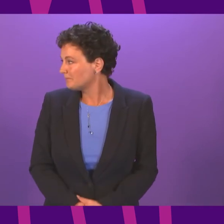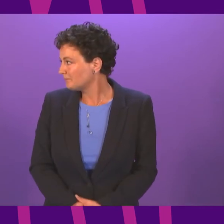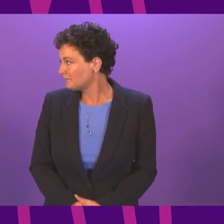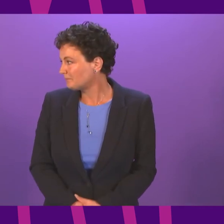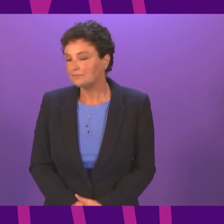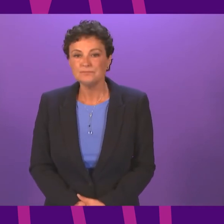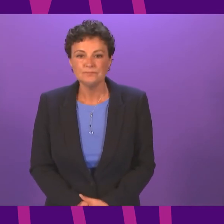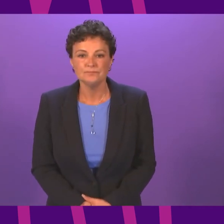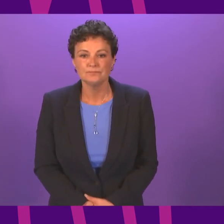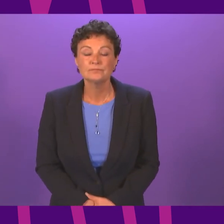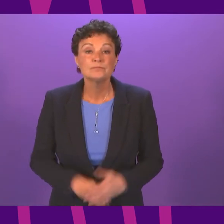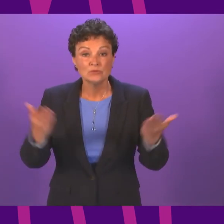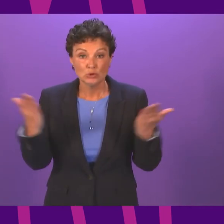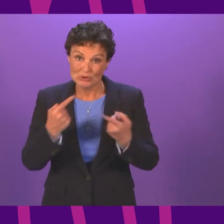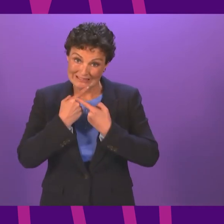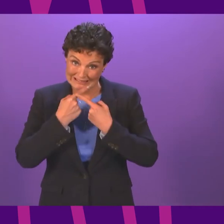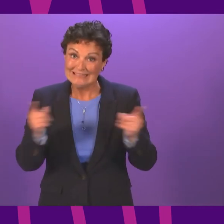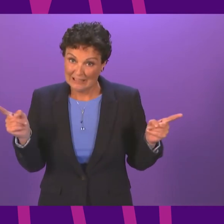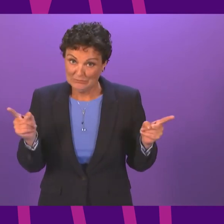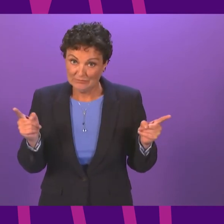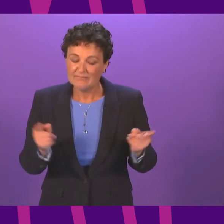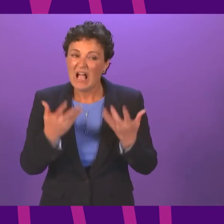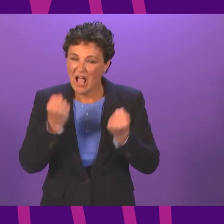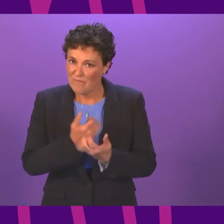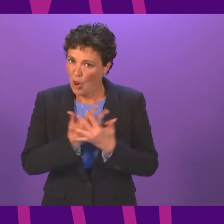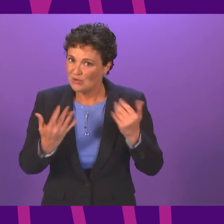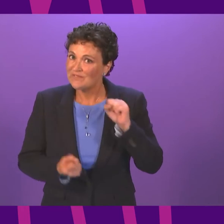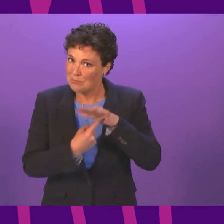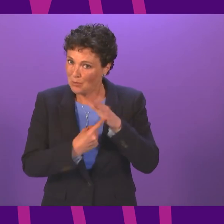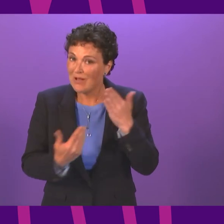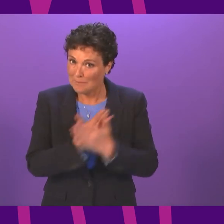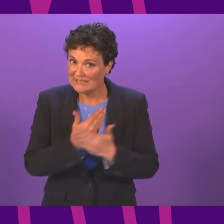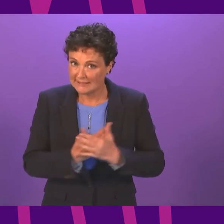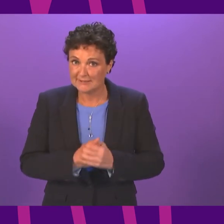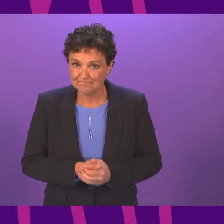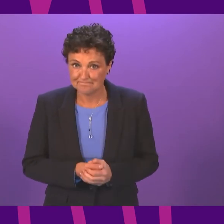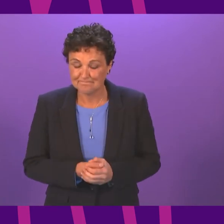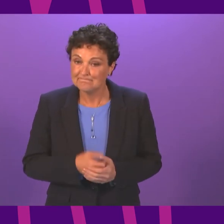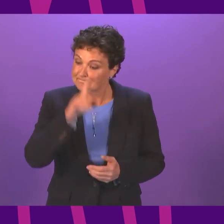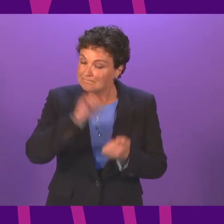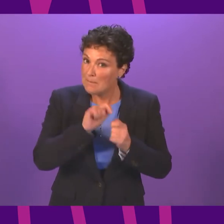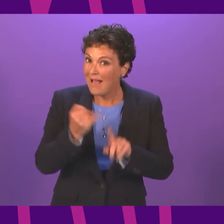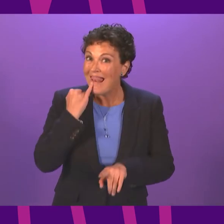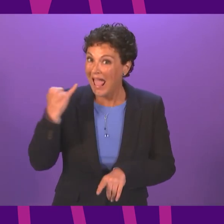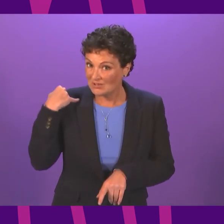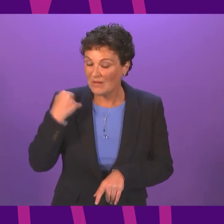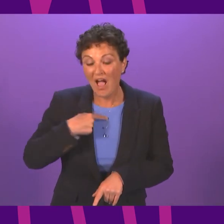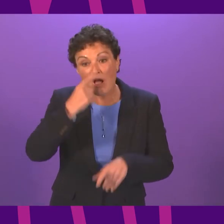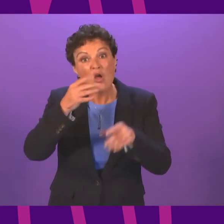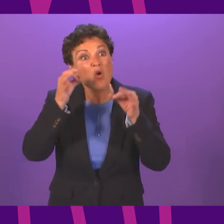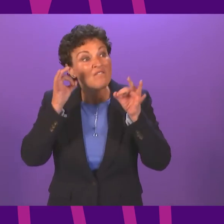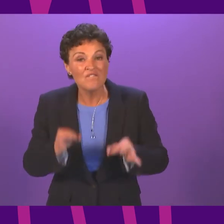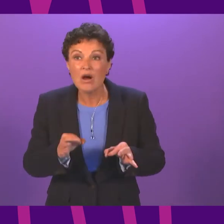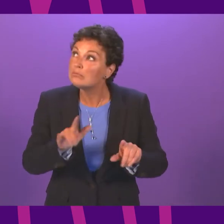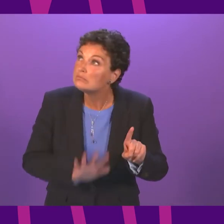Today's statement, Presiding Officer, contains several important updates. First of all, as I indicated last week, I can confirm that no part